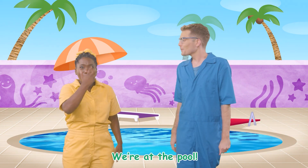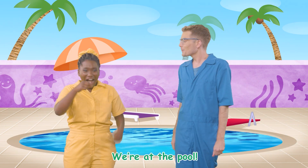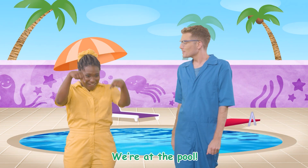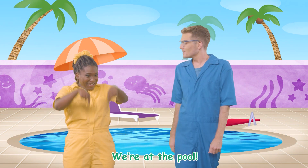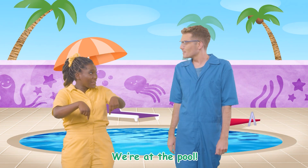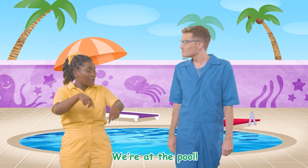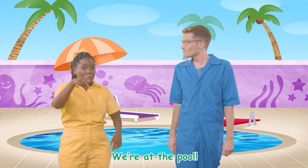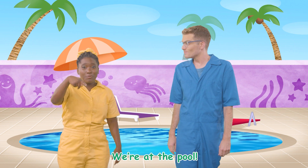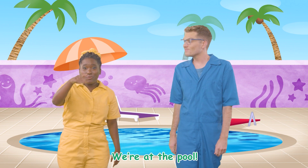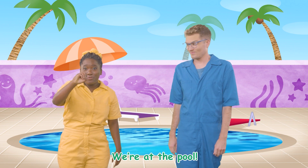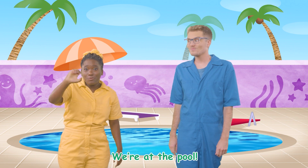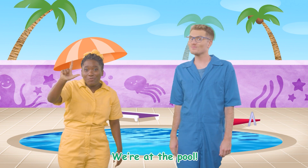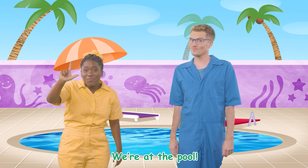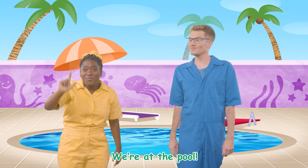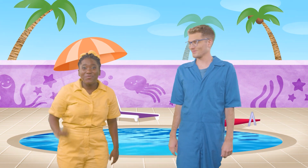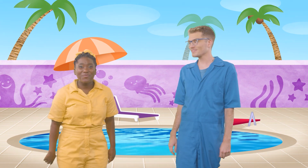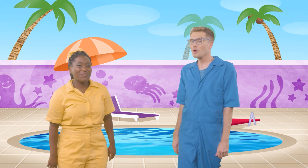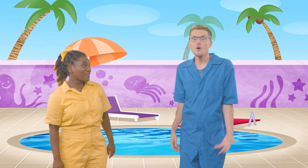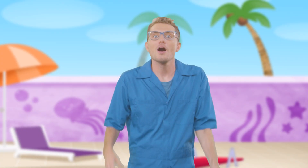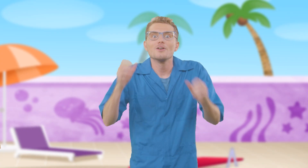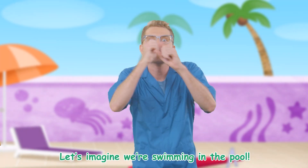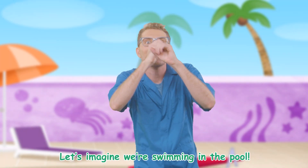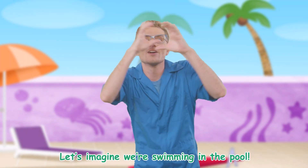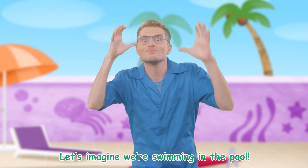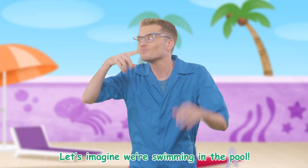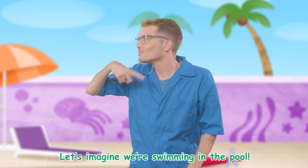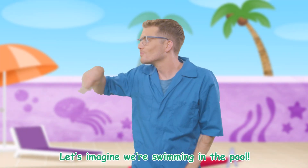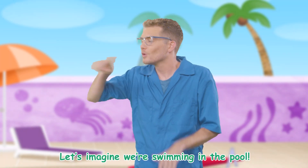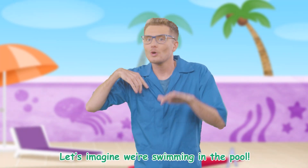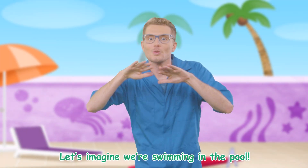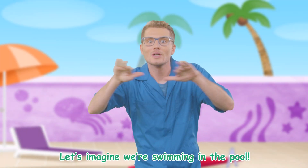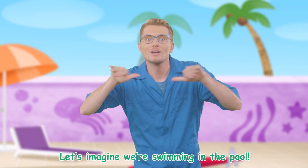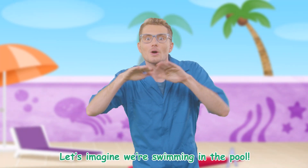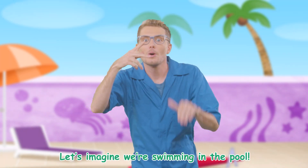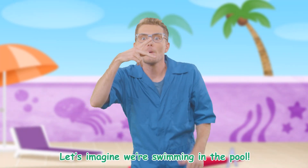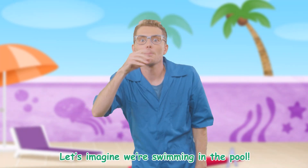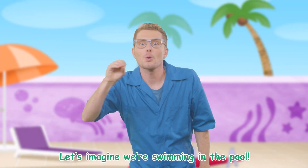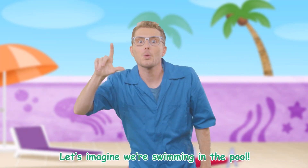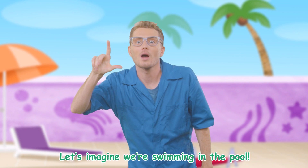We're at the pool! Let's imagine we're swimming in the pool.